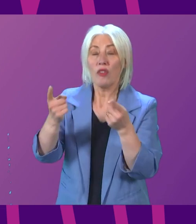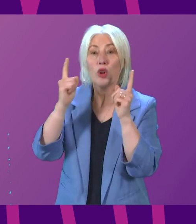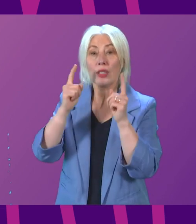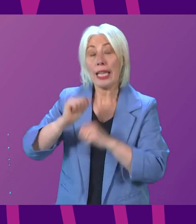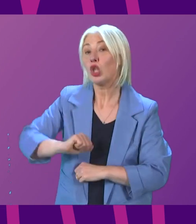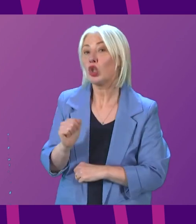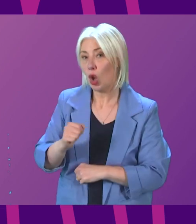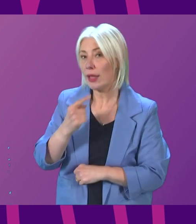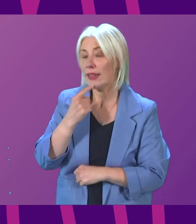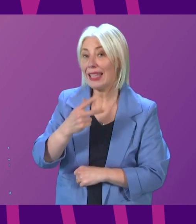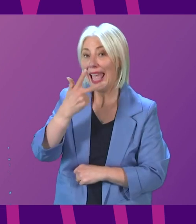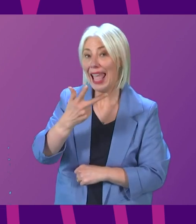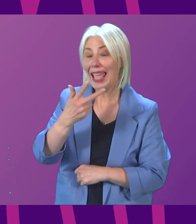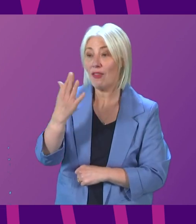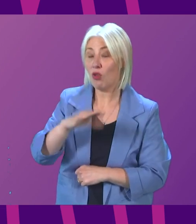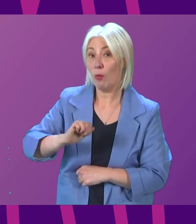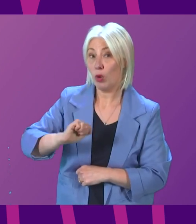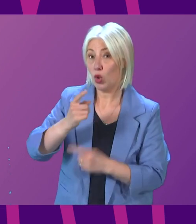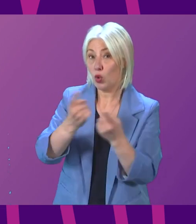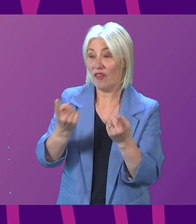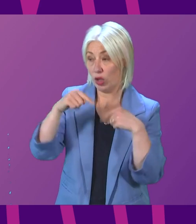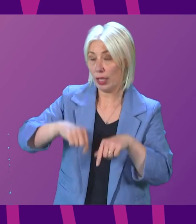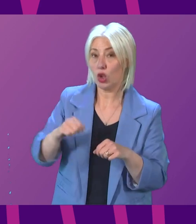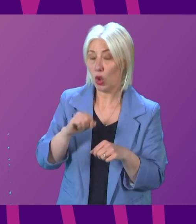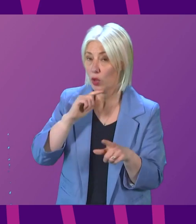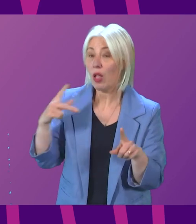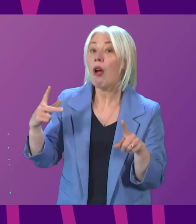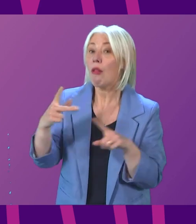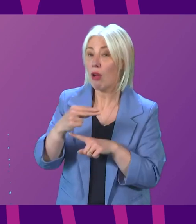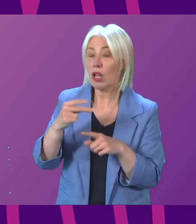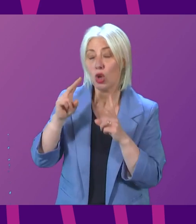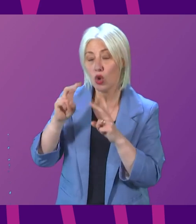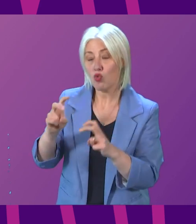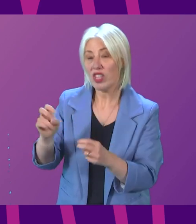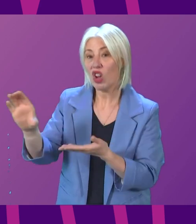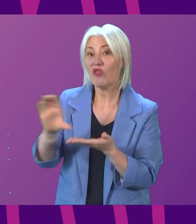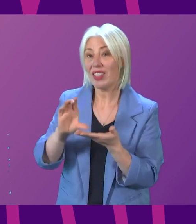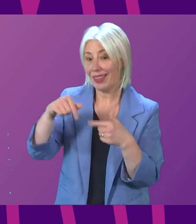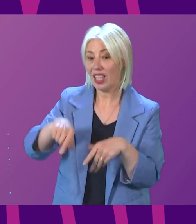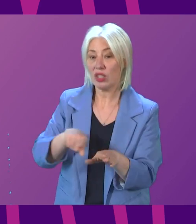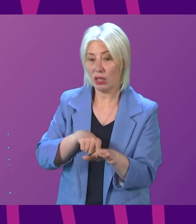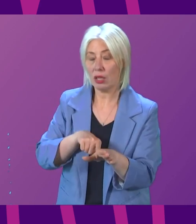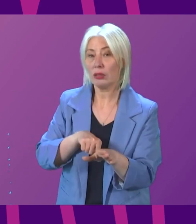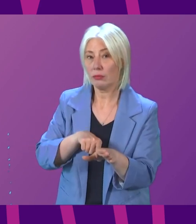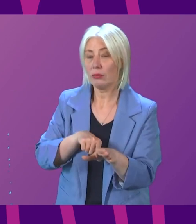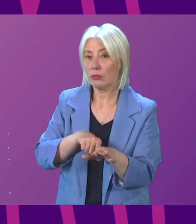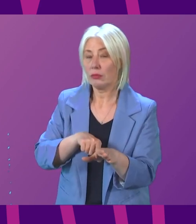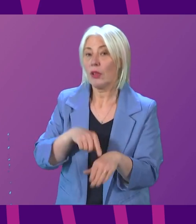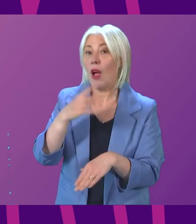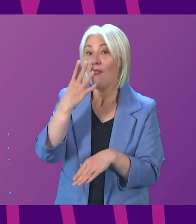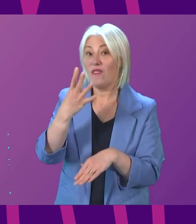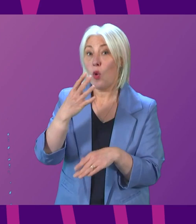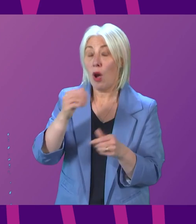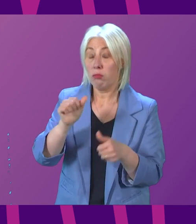have warned that eight of Scotland's universities are set to receive cuts to research funding this year, with four high-performing